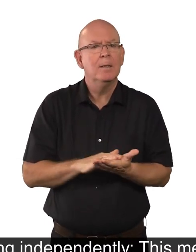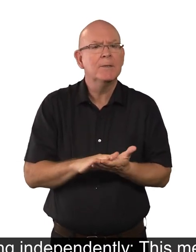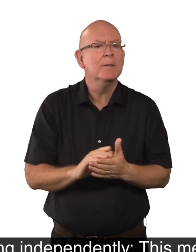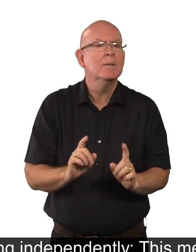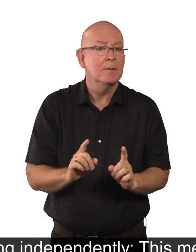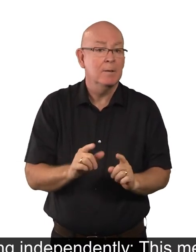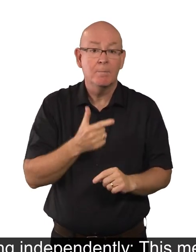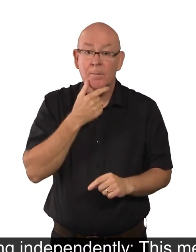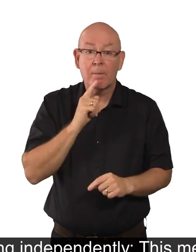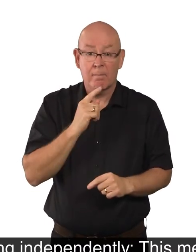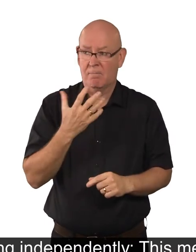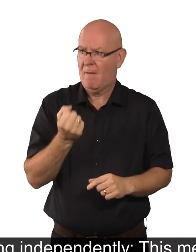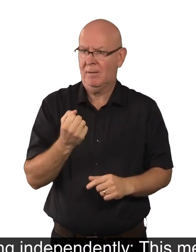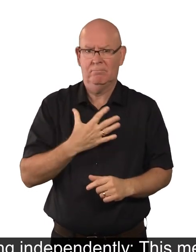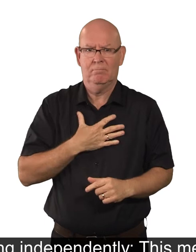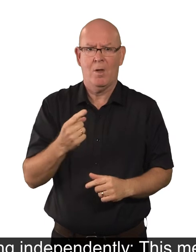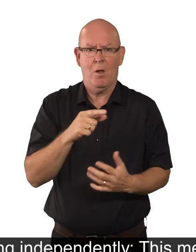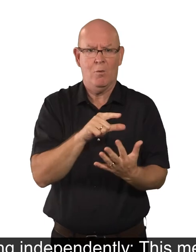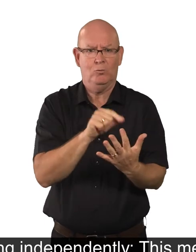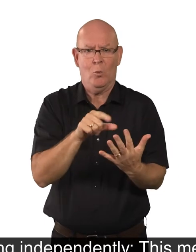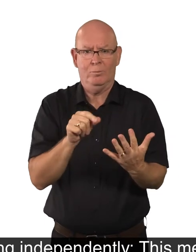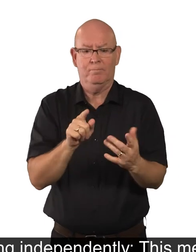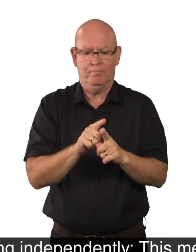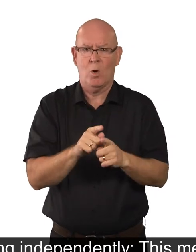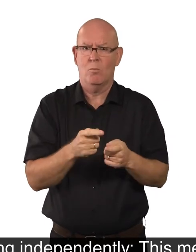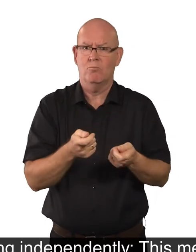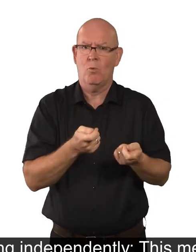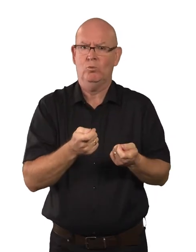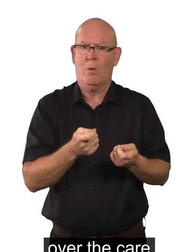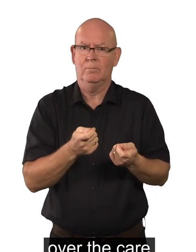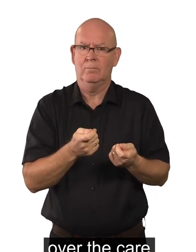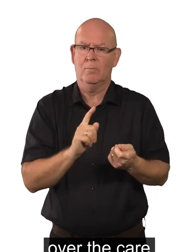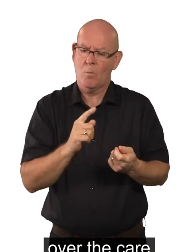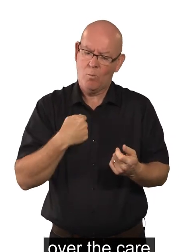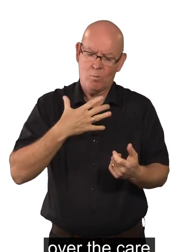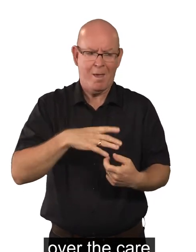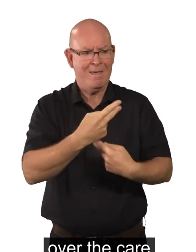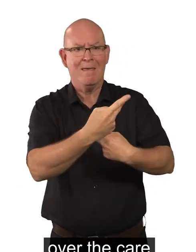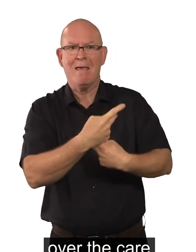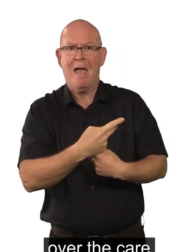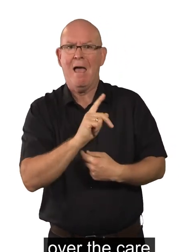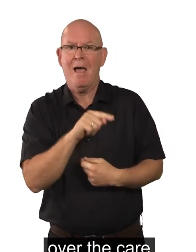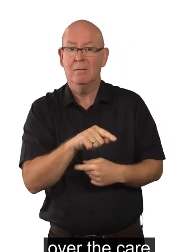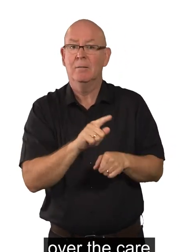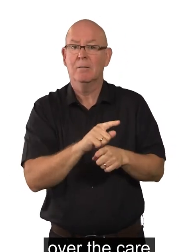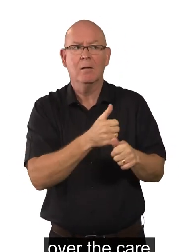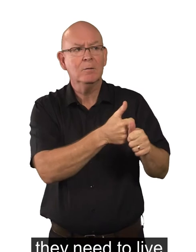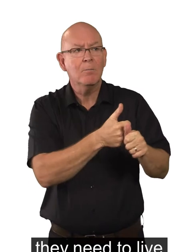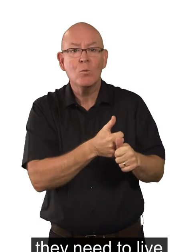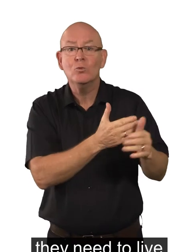This means people having choice and control over the care and support services they need